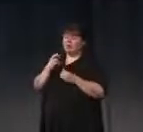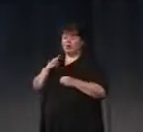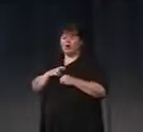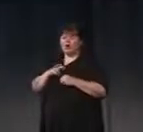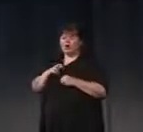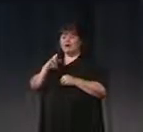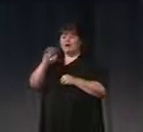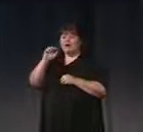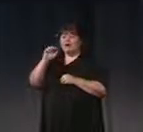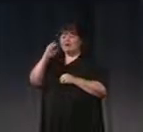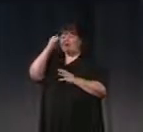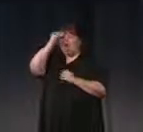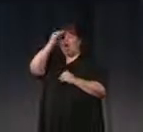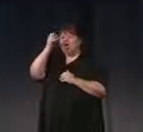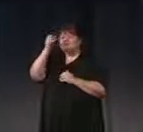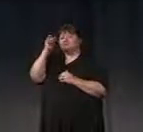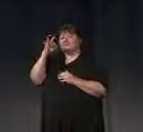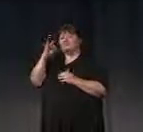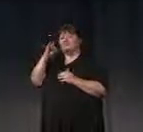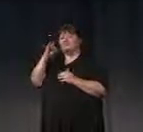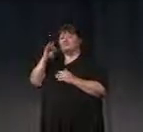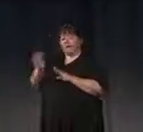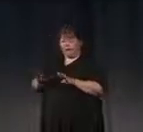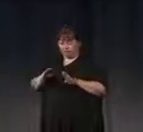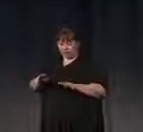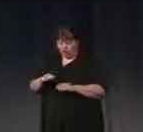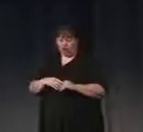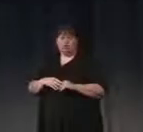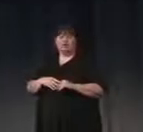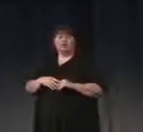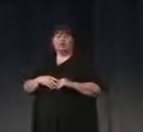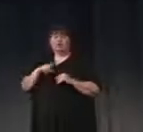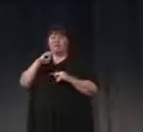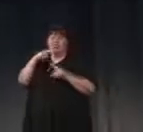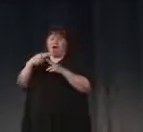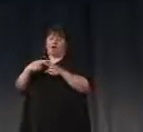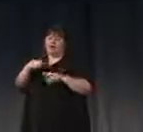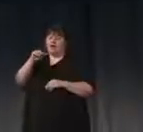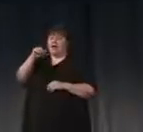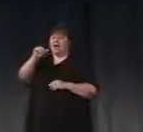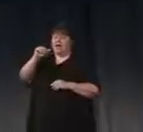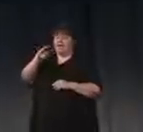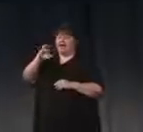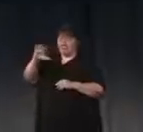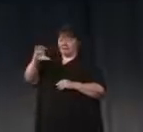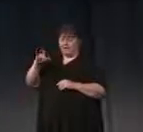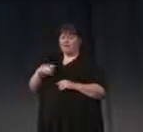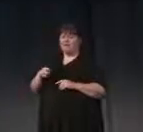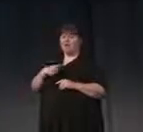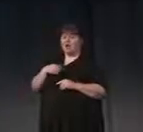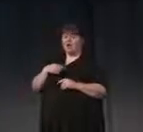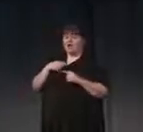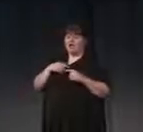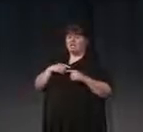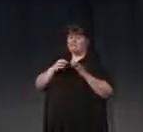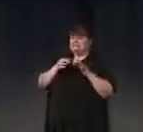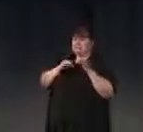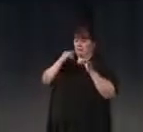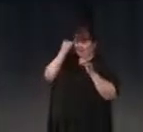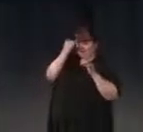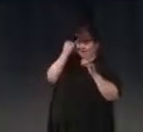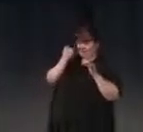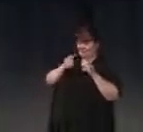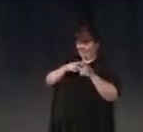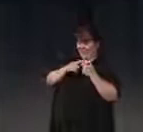or this alphabet of human thought, as he called it. And he thought that complex ideas proceed from these simple ideas